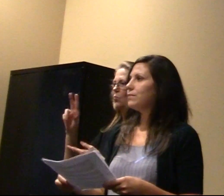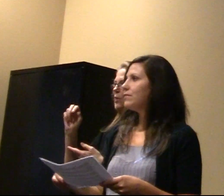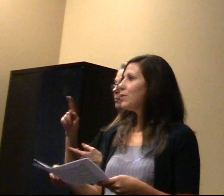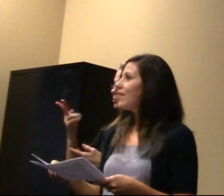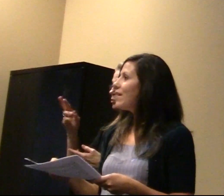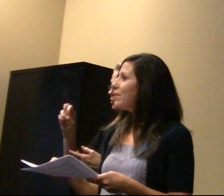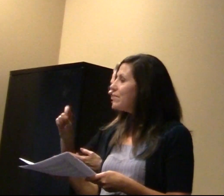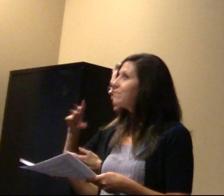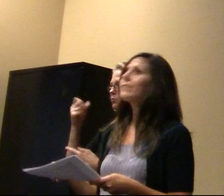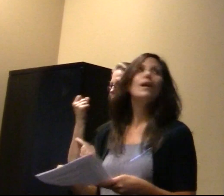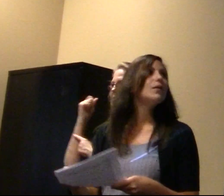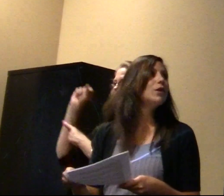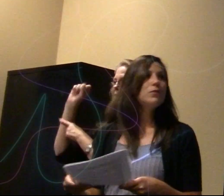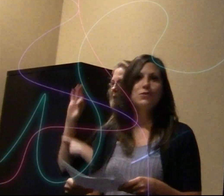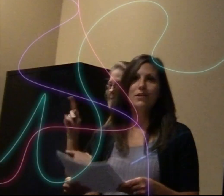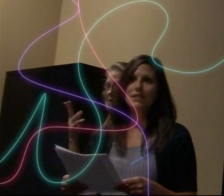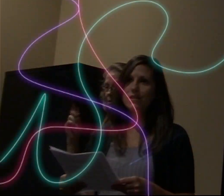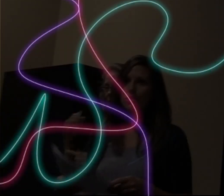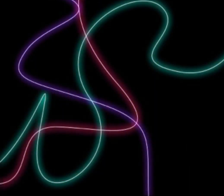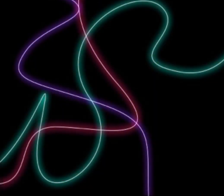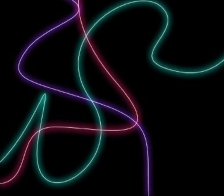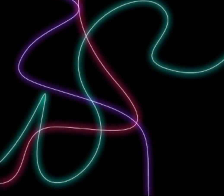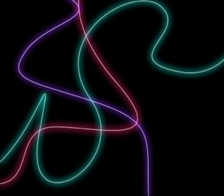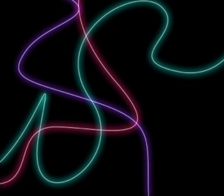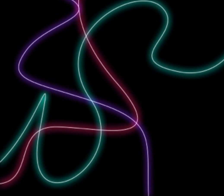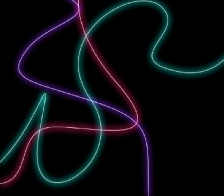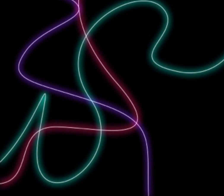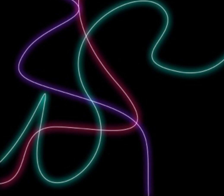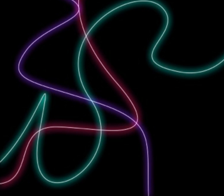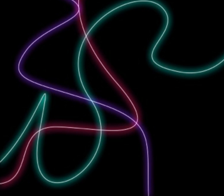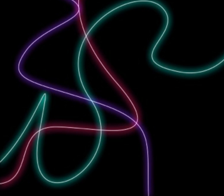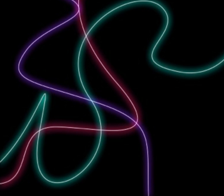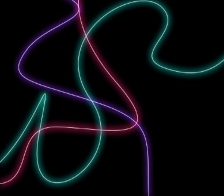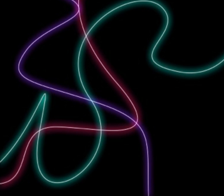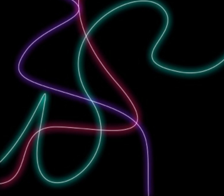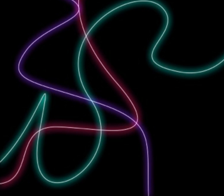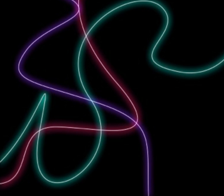futures. So with that I might, we hope you enjoy the rest of the showcase. Thank you very much.